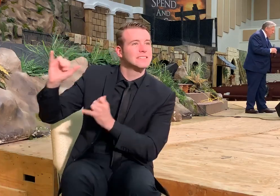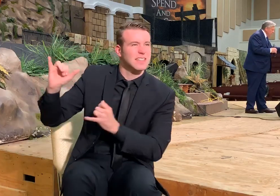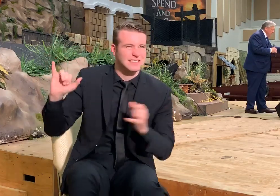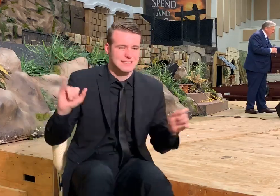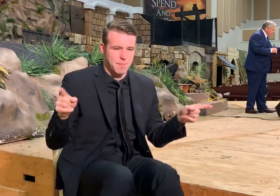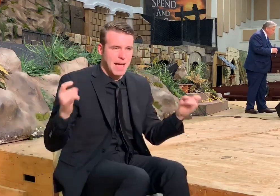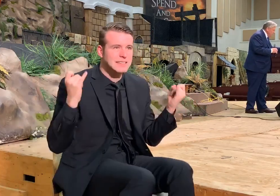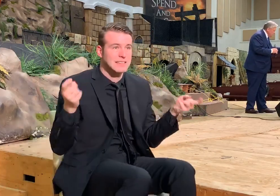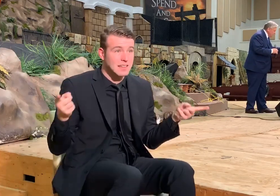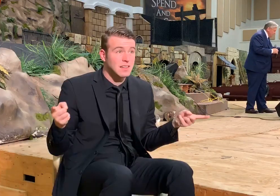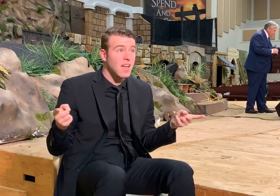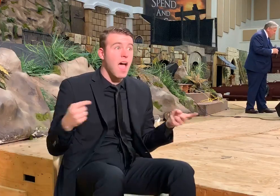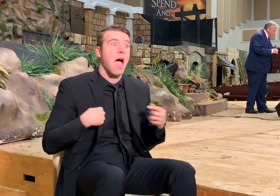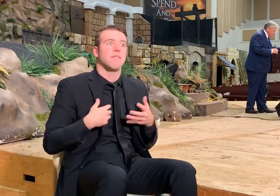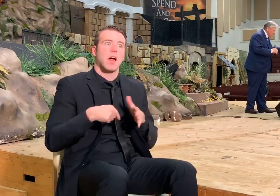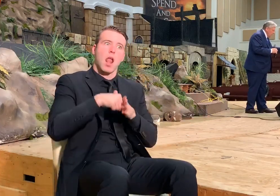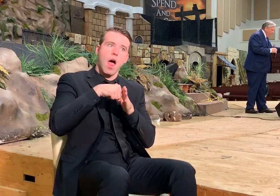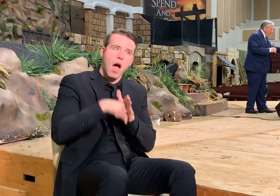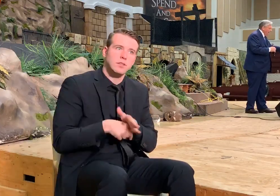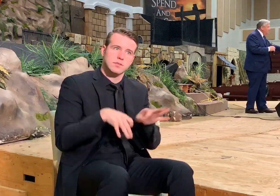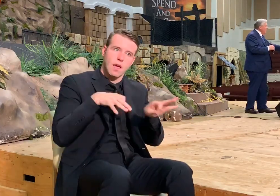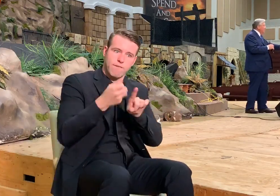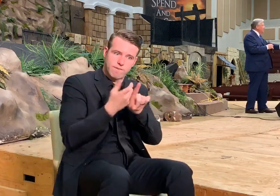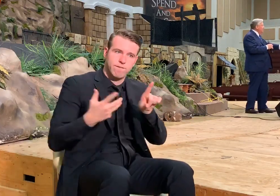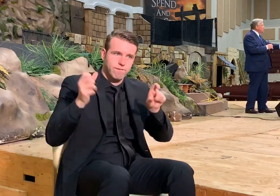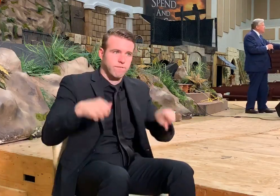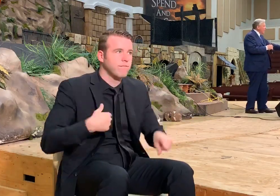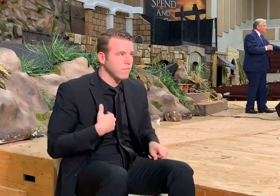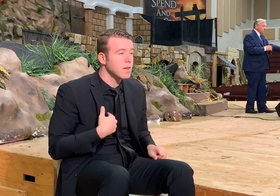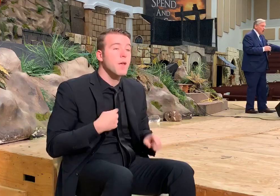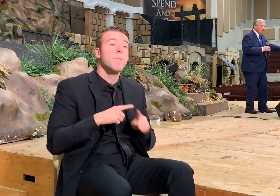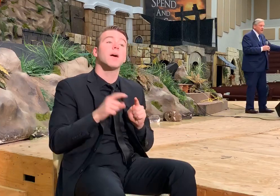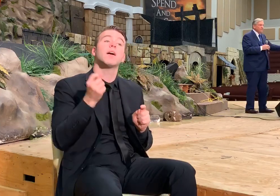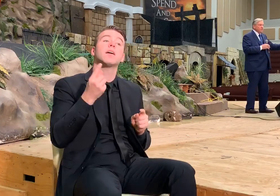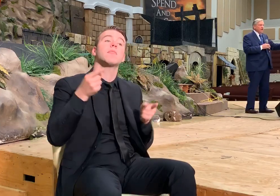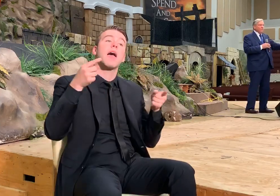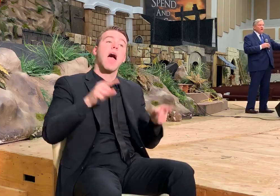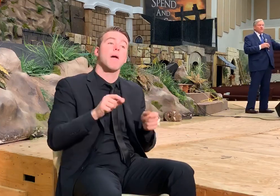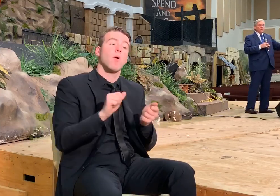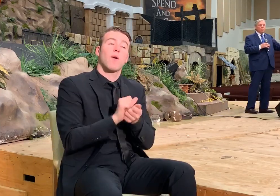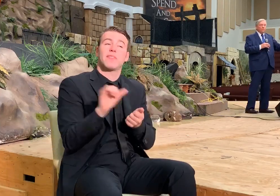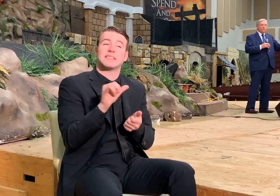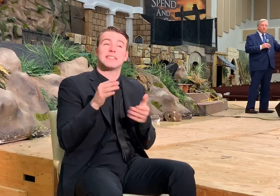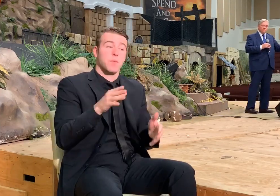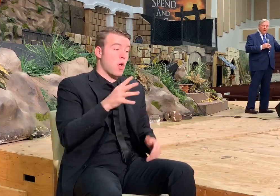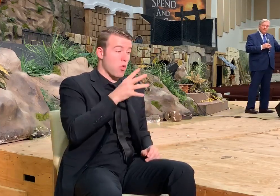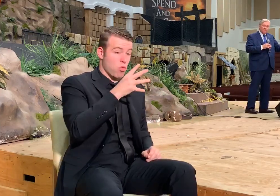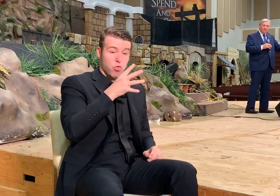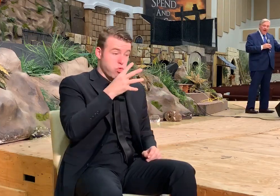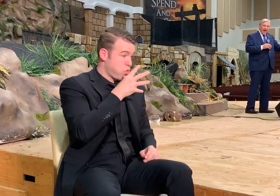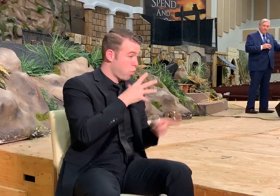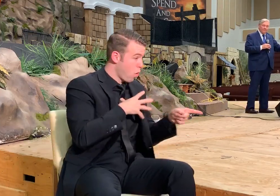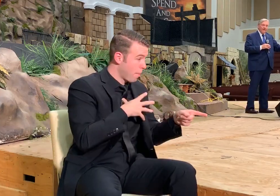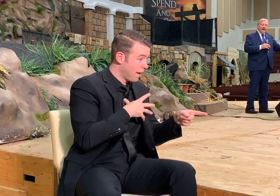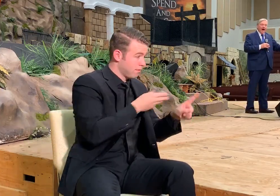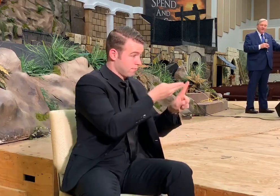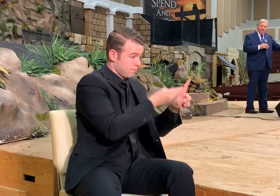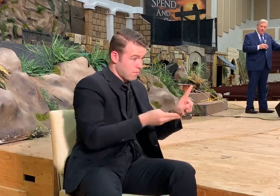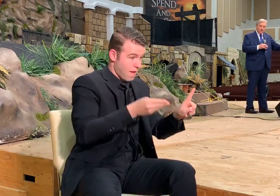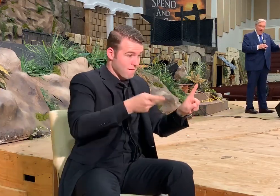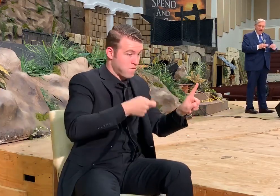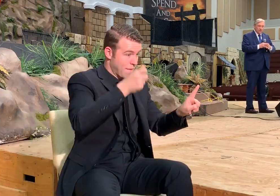mercy. There is a lot of stuff there. And it is done so in the same way that the woman was made from Adam